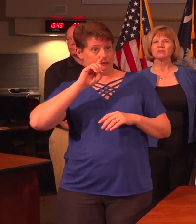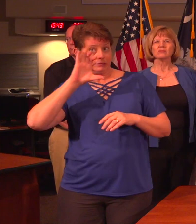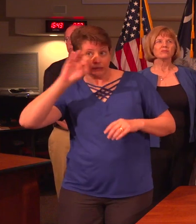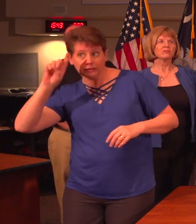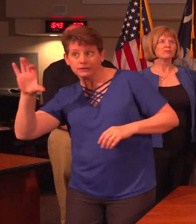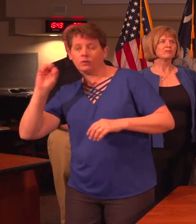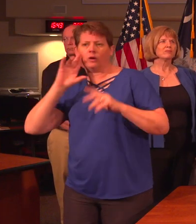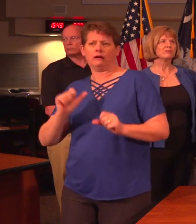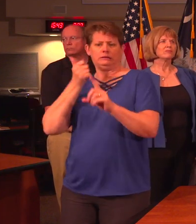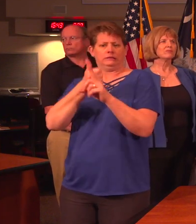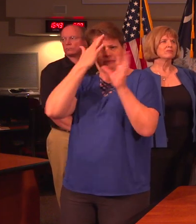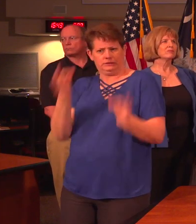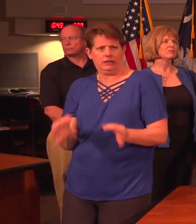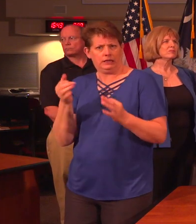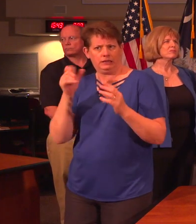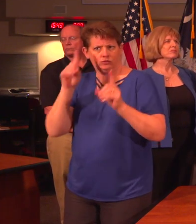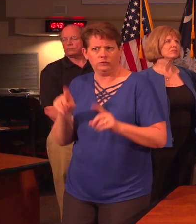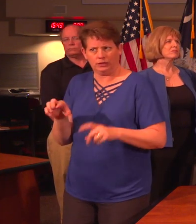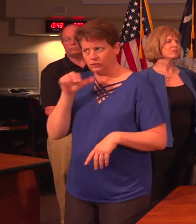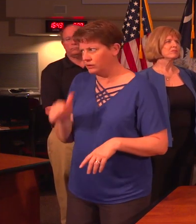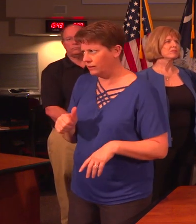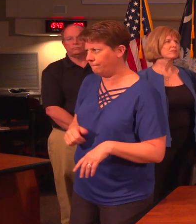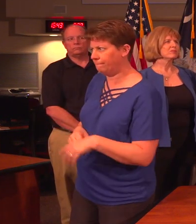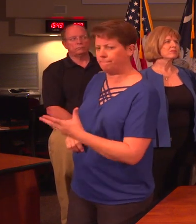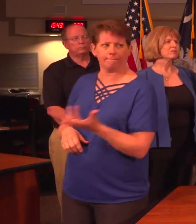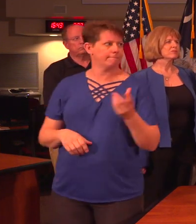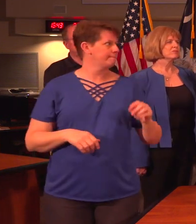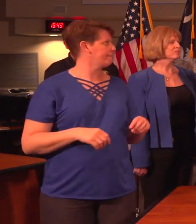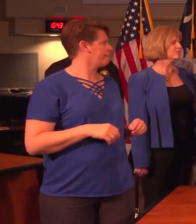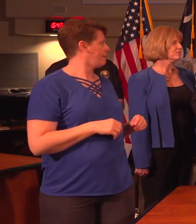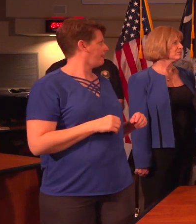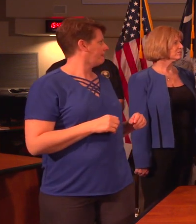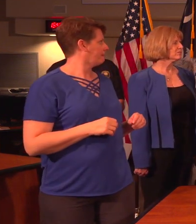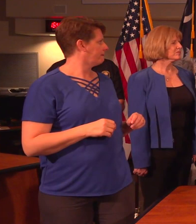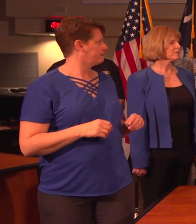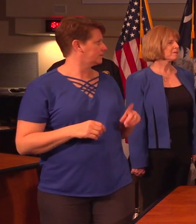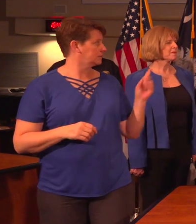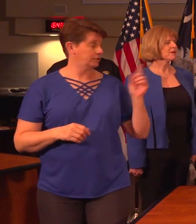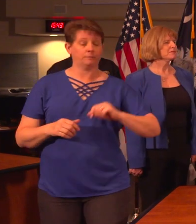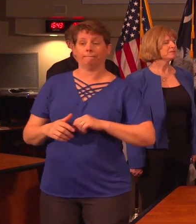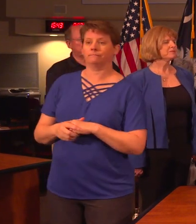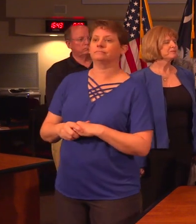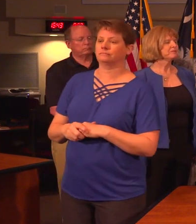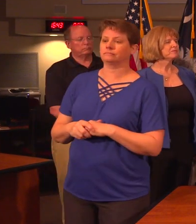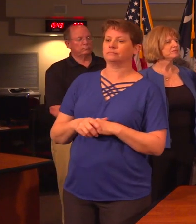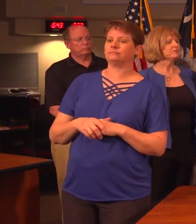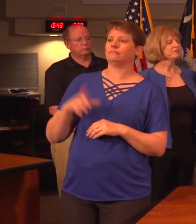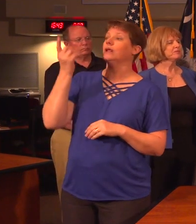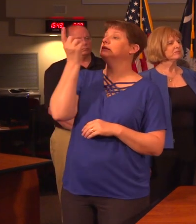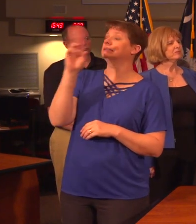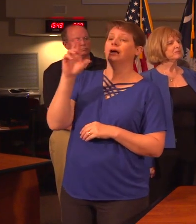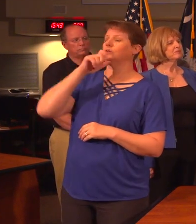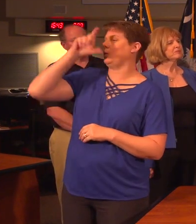CDC or are they going to be able to make their own judgment calls as far as if they need to test or not? That would be for you. The doctors